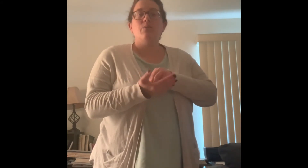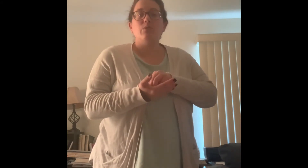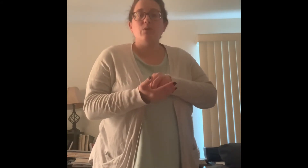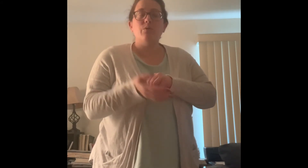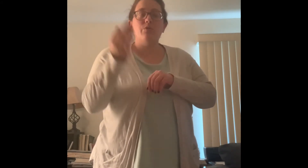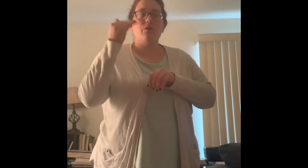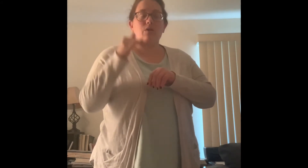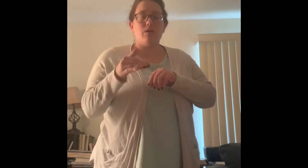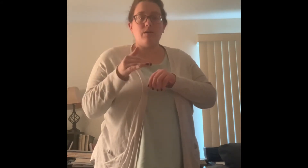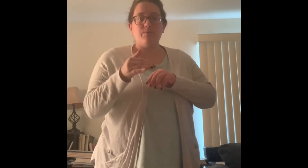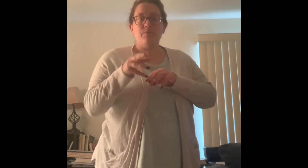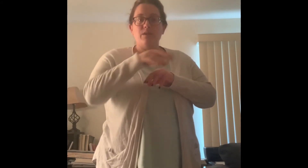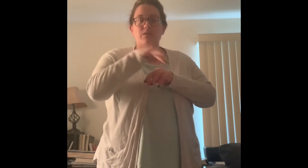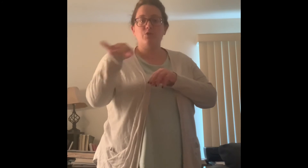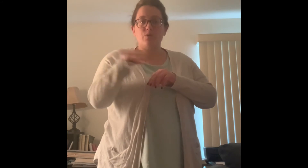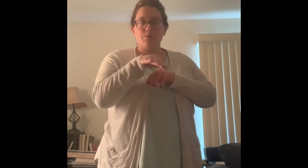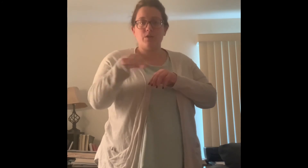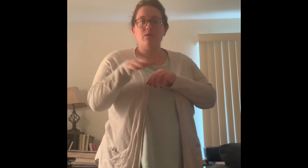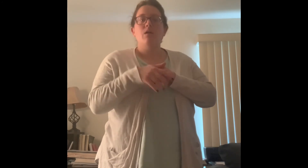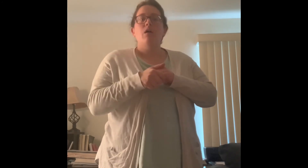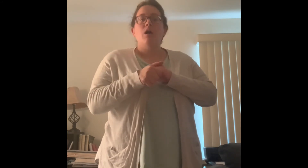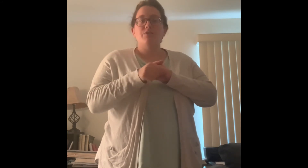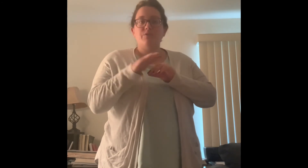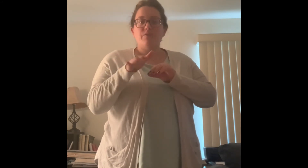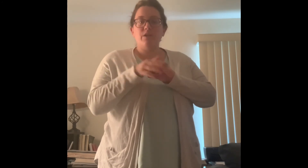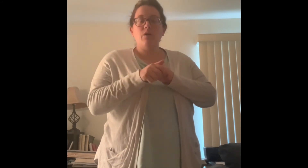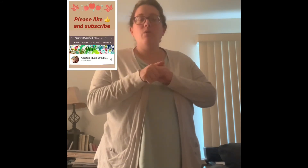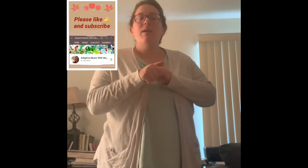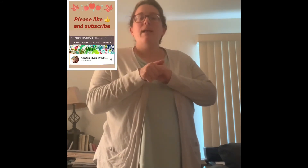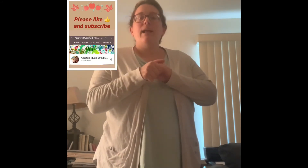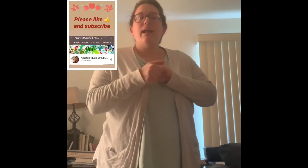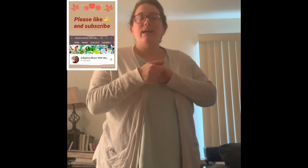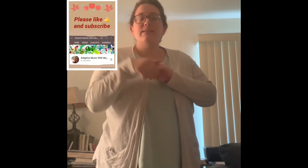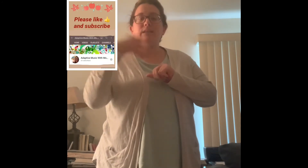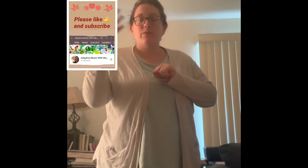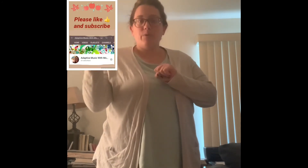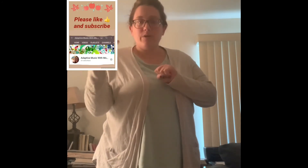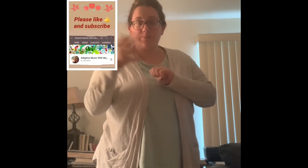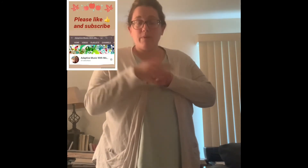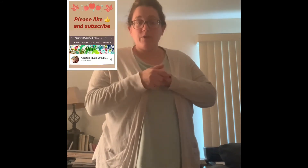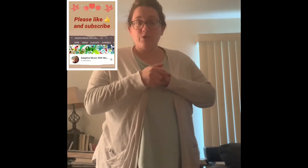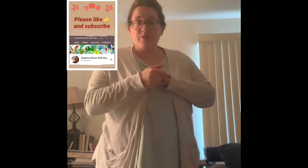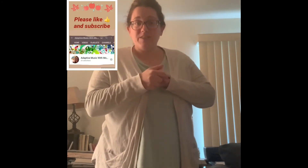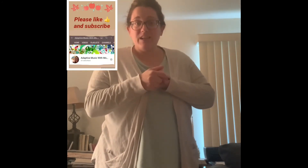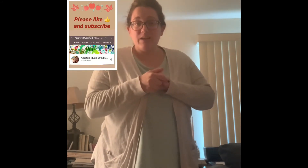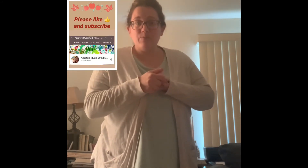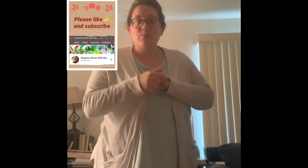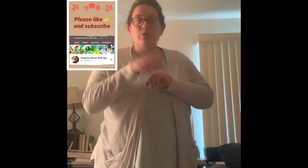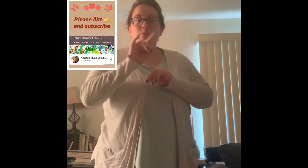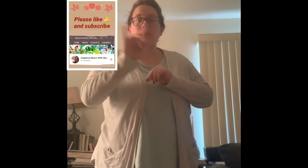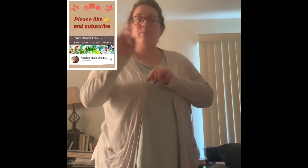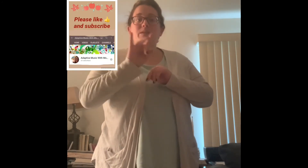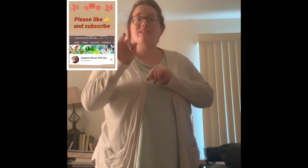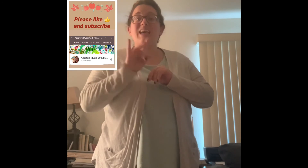load in the description under the video and in the Microsoft Teams where you'll be able to tap